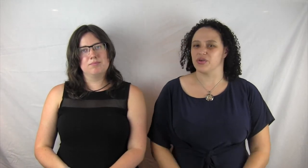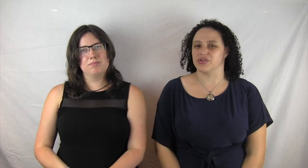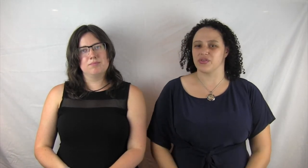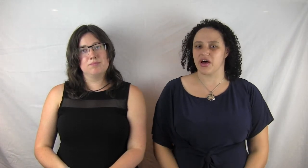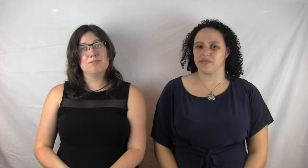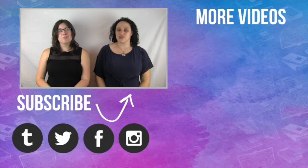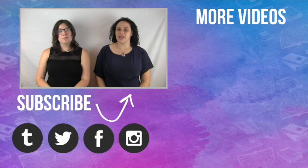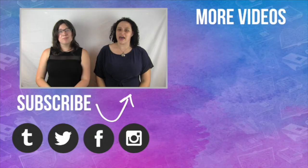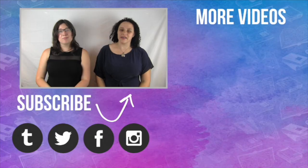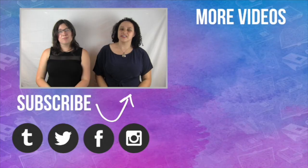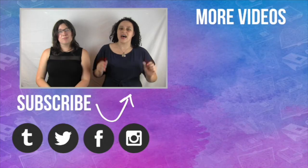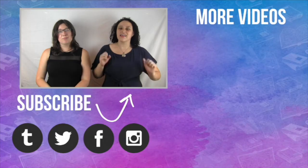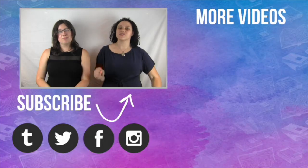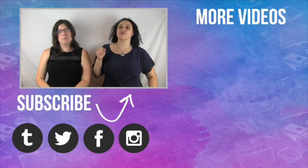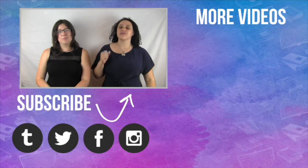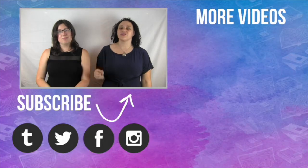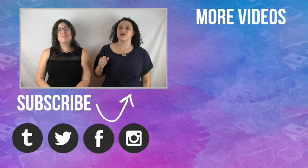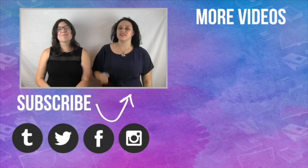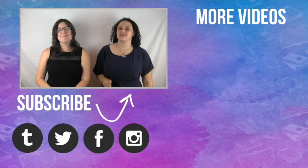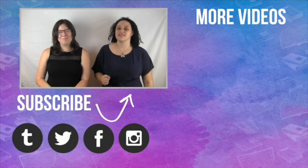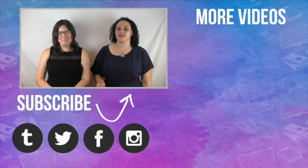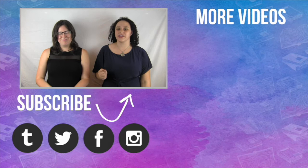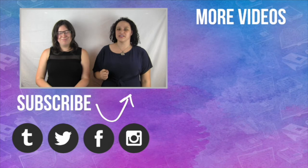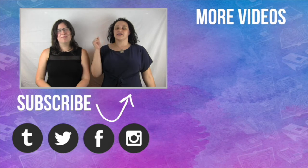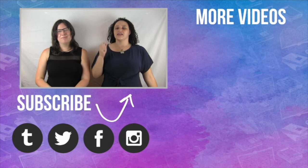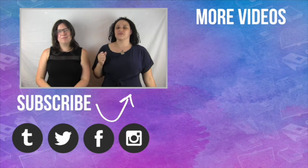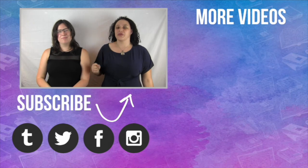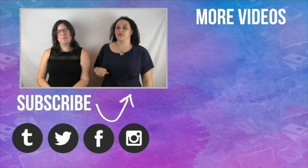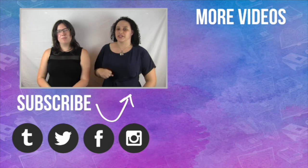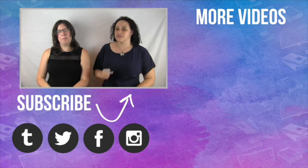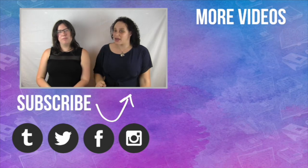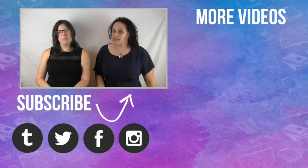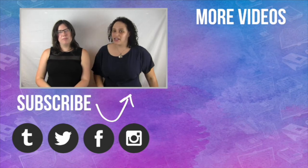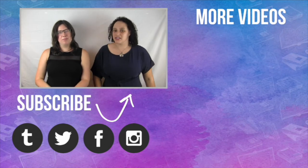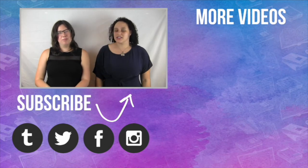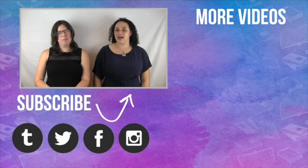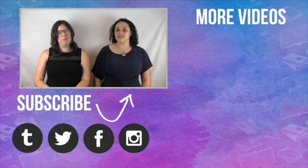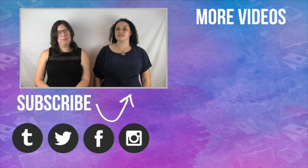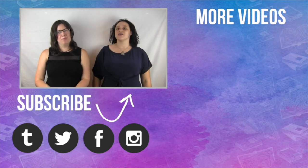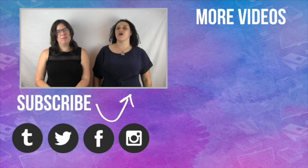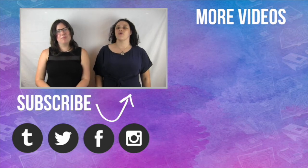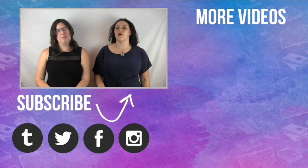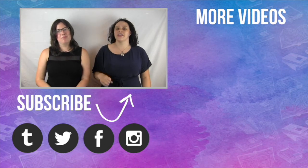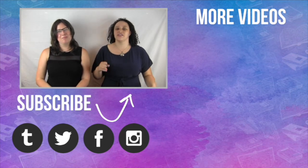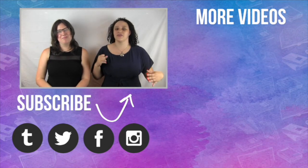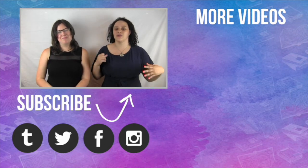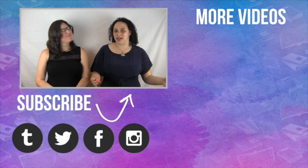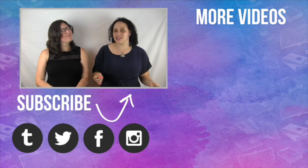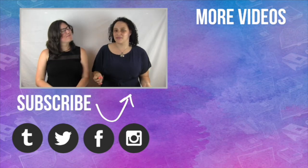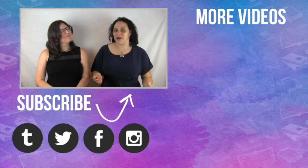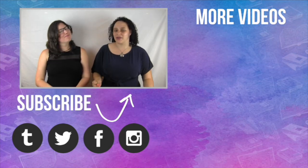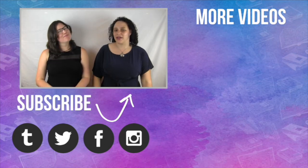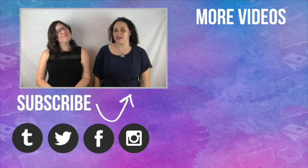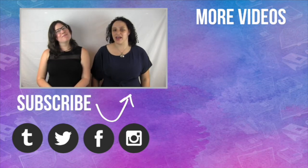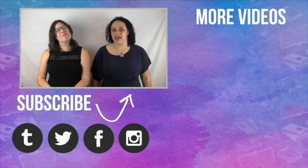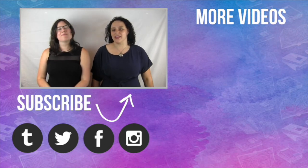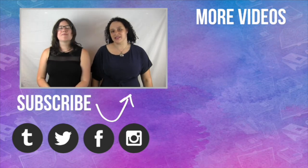really do a lot. So yeah, tell us what you thought of this series. Tell us what you expected. Tell us what you liked about it, and